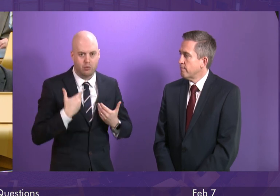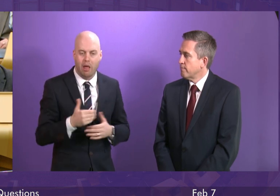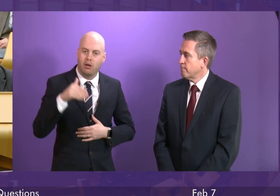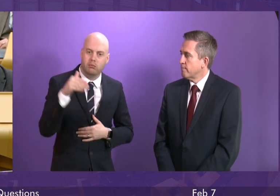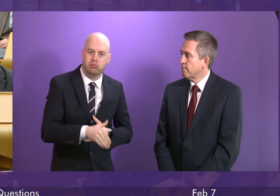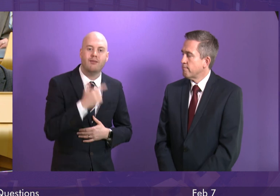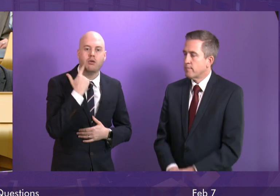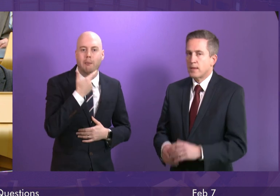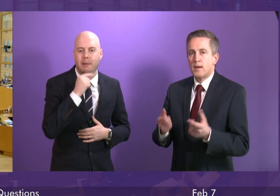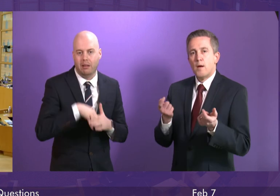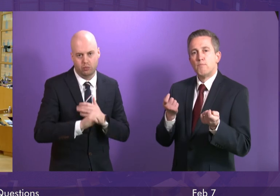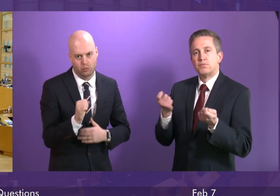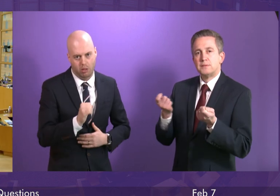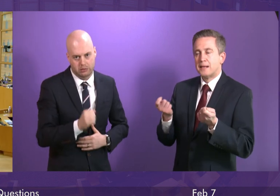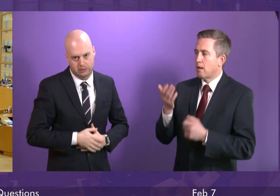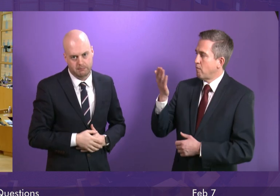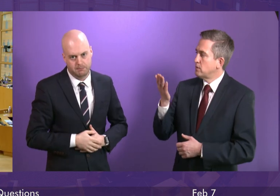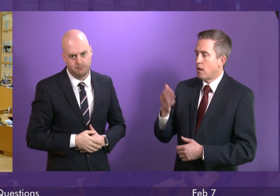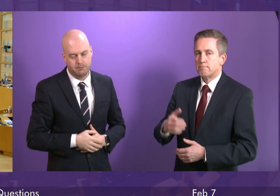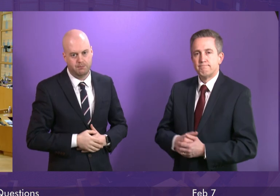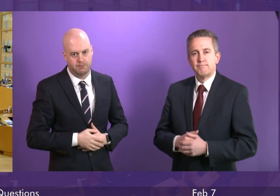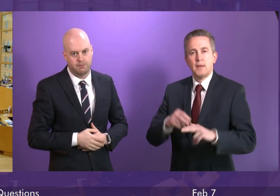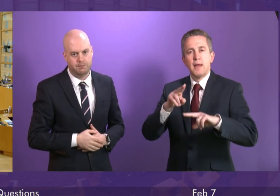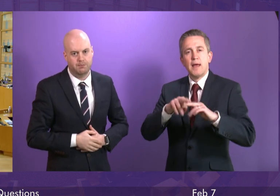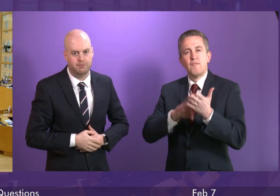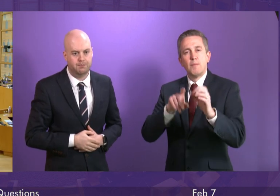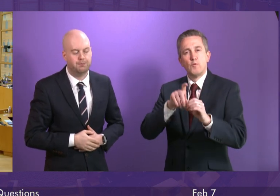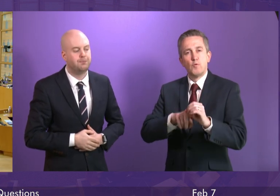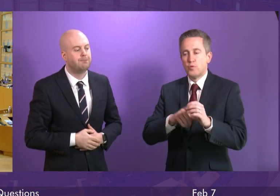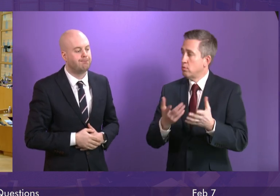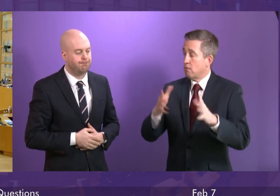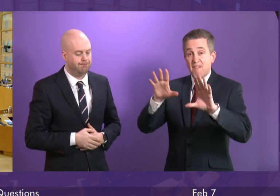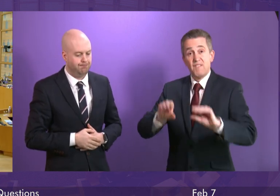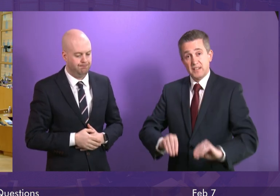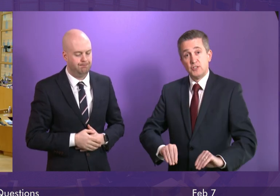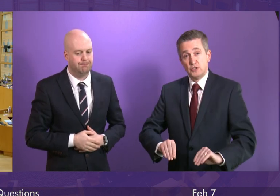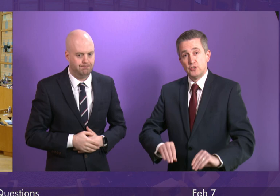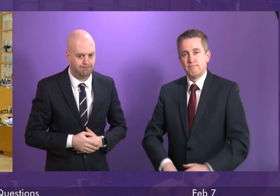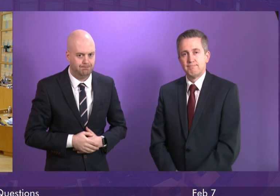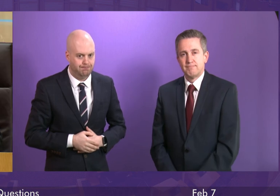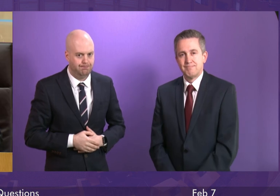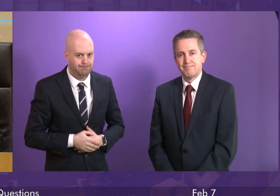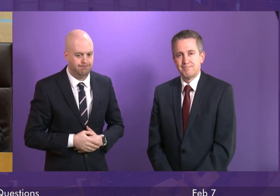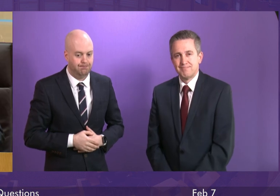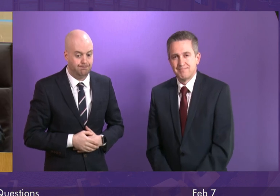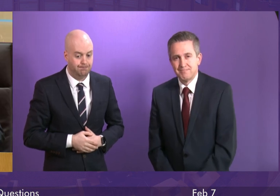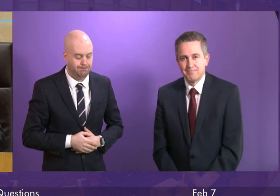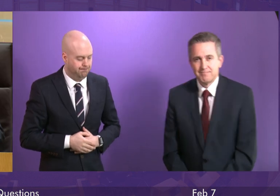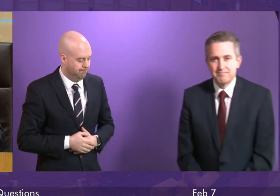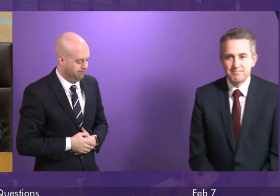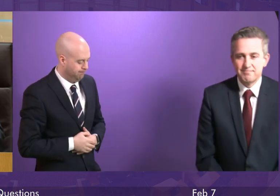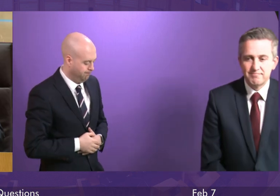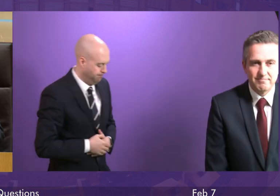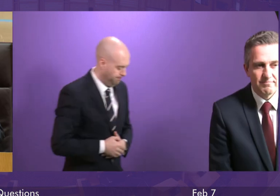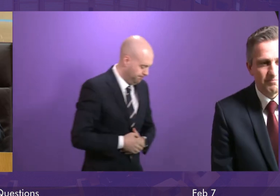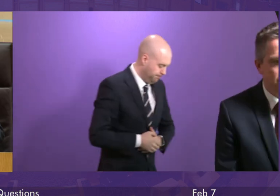of young people within Scotland Thank you very much and that concludes the First Minister's questions We are going to move on shortly to members' business in the